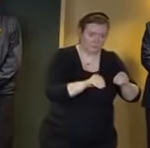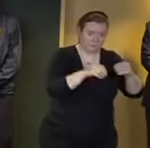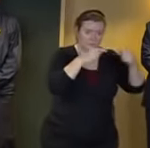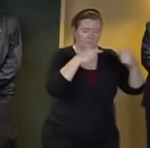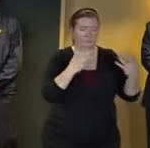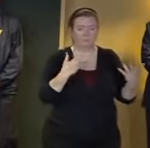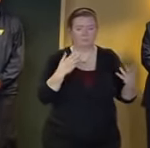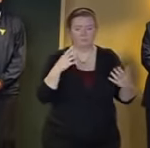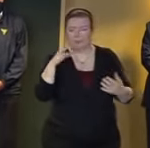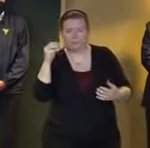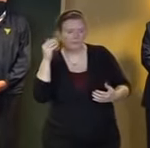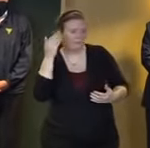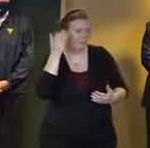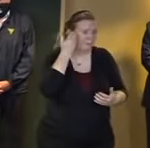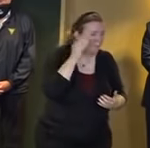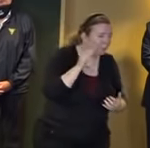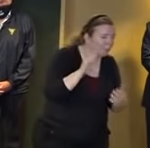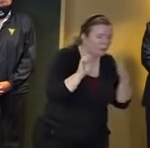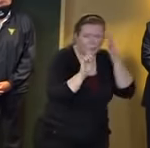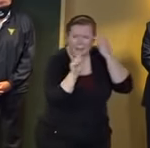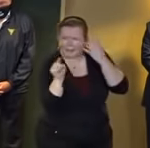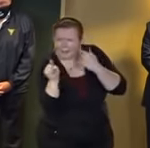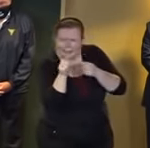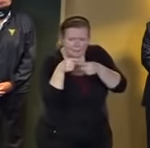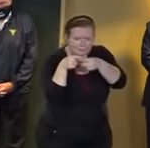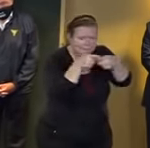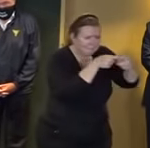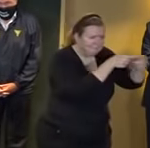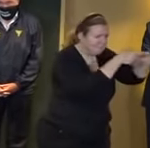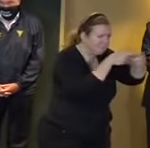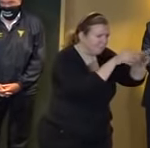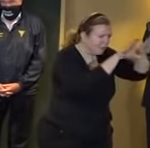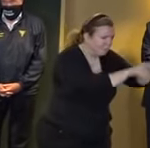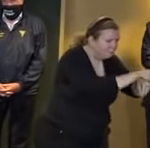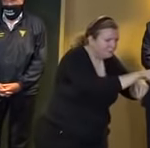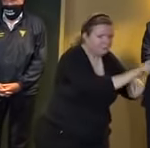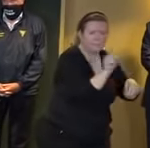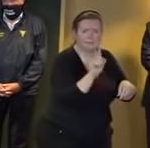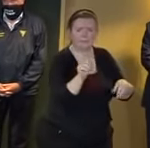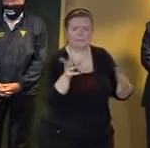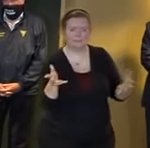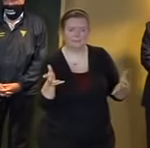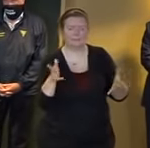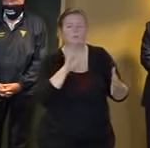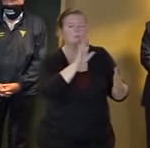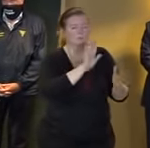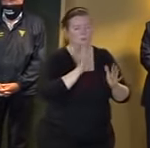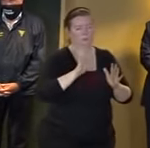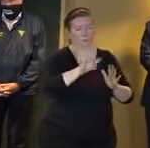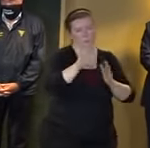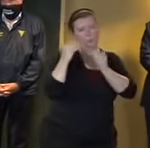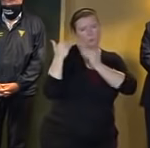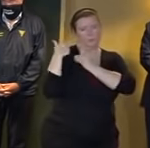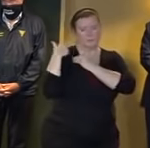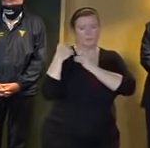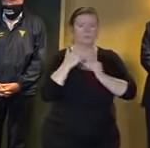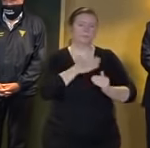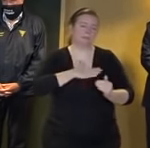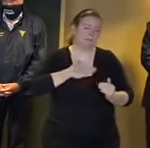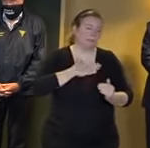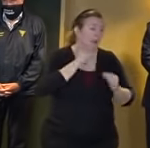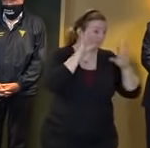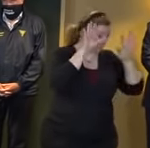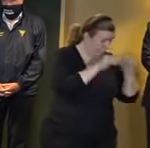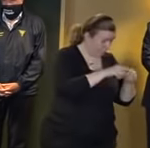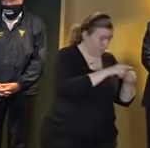know that you've lost power so it's incumbent upon you to please reach out to your